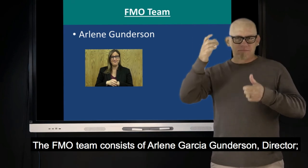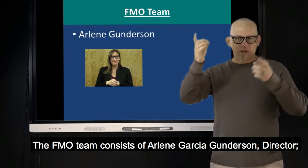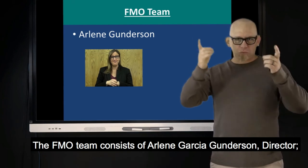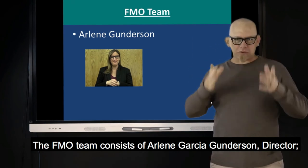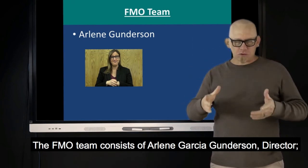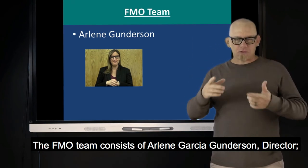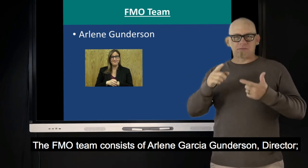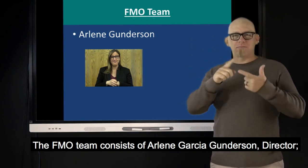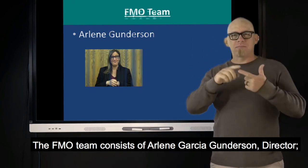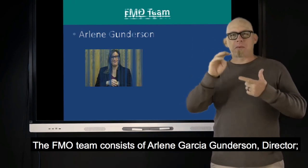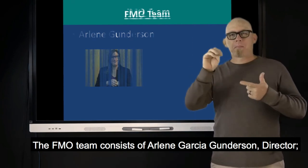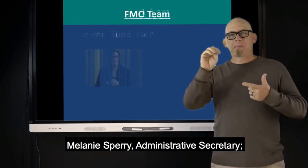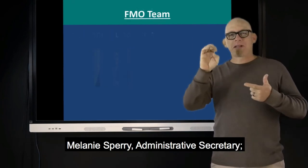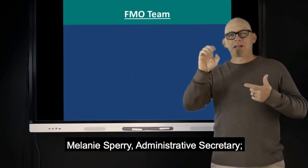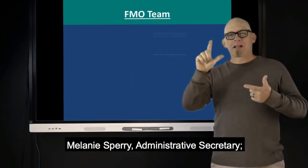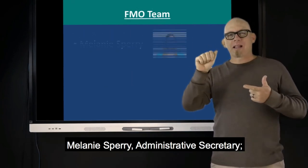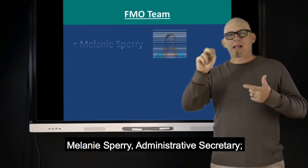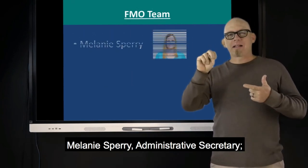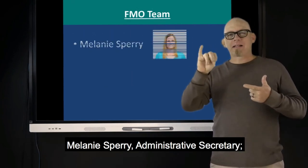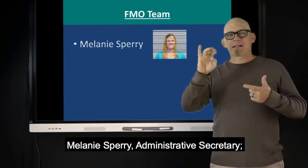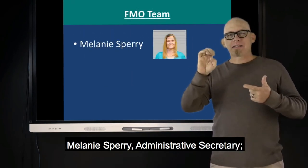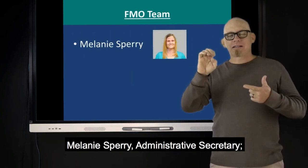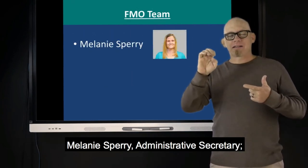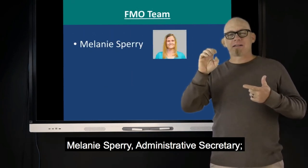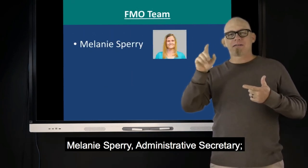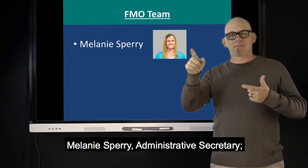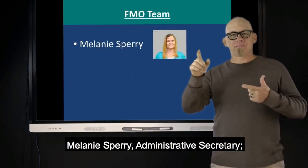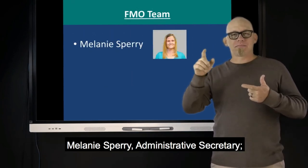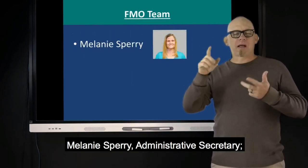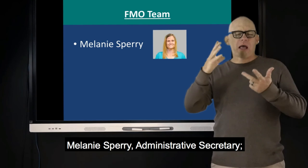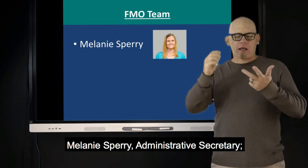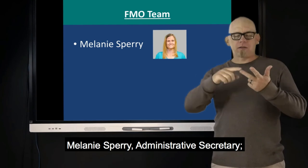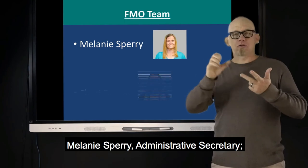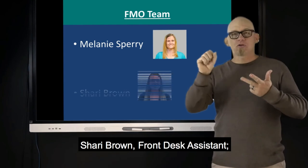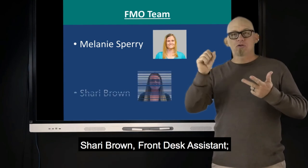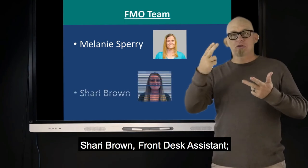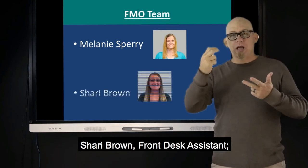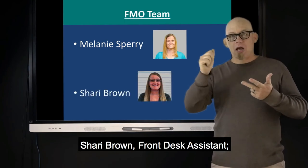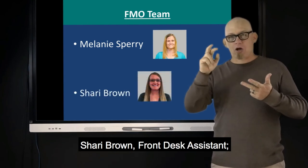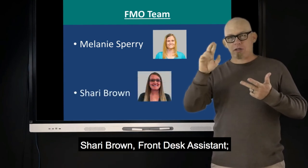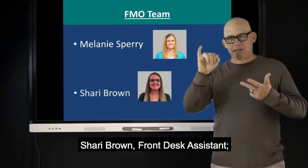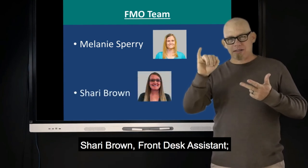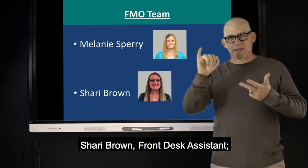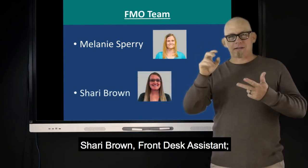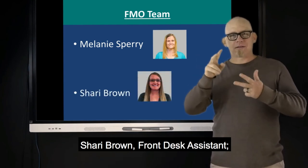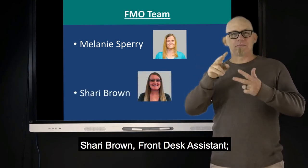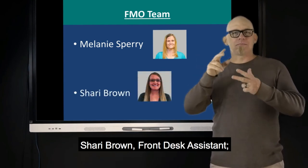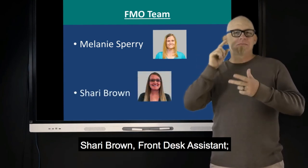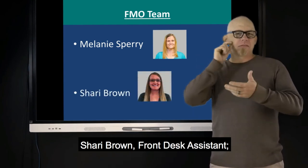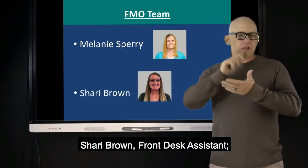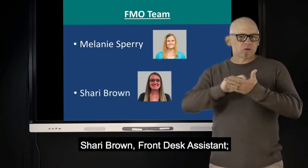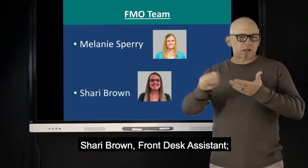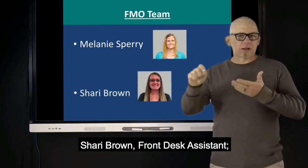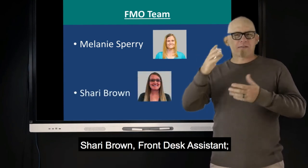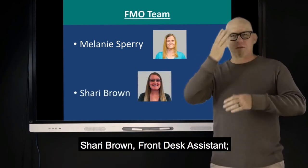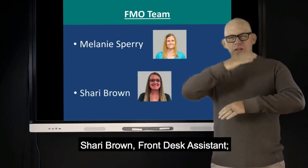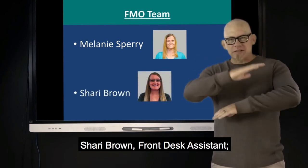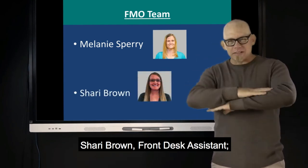who's the director, Melanie Sperry, and Sherry Brown, who are